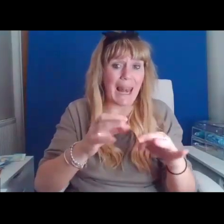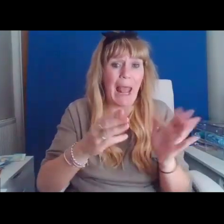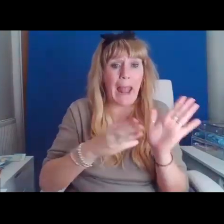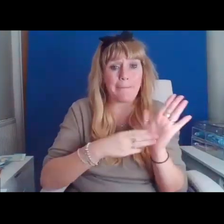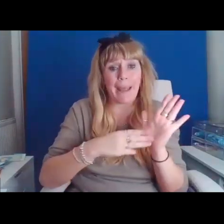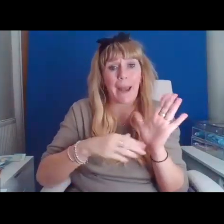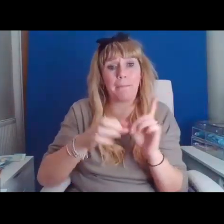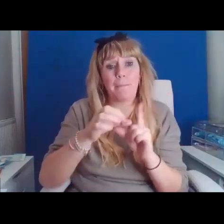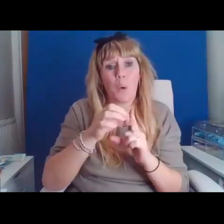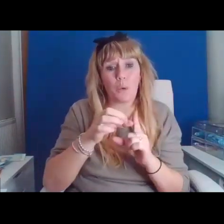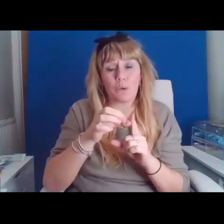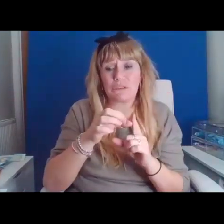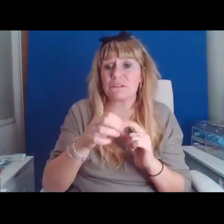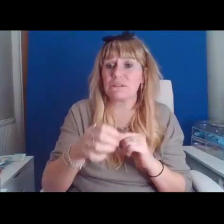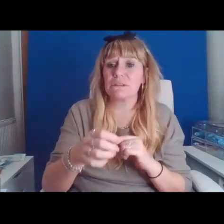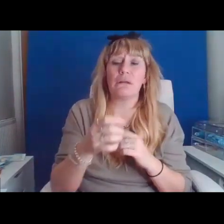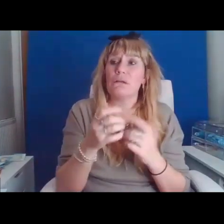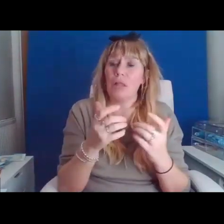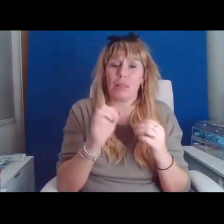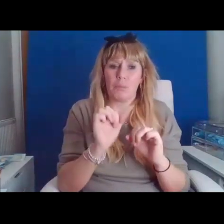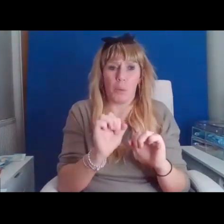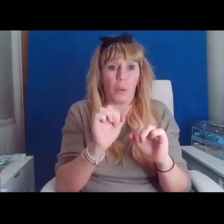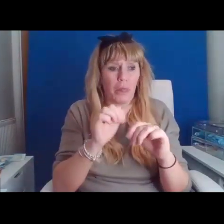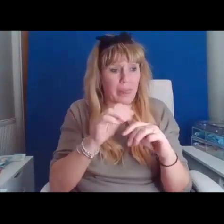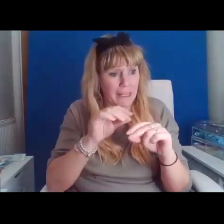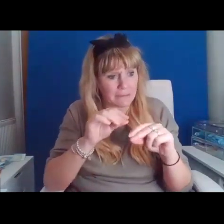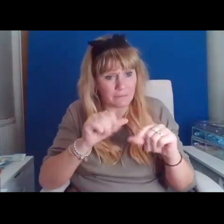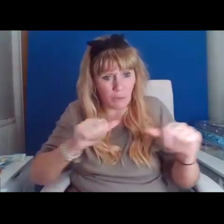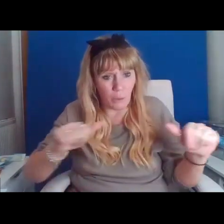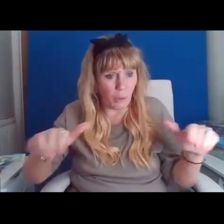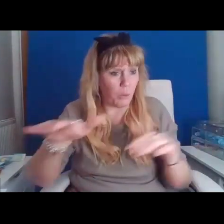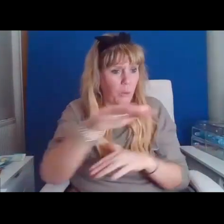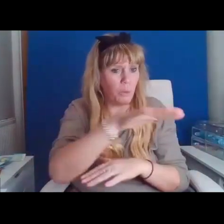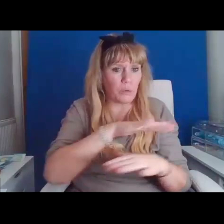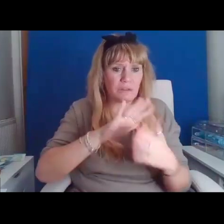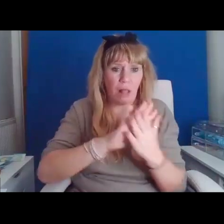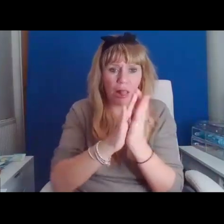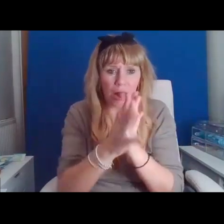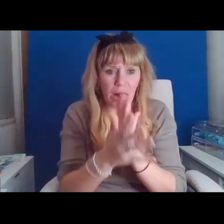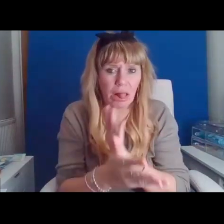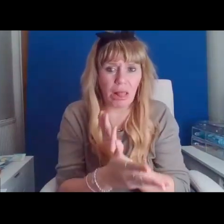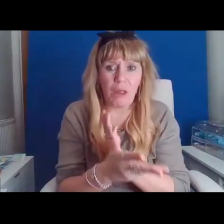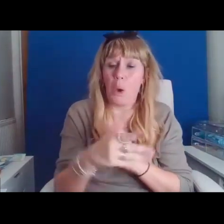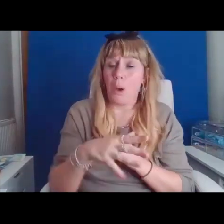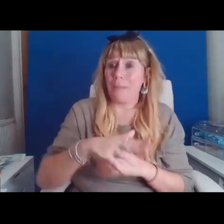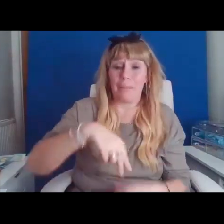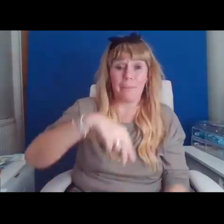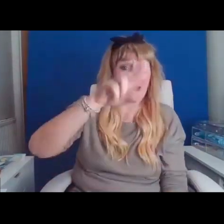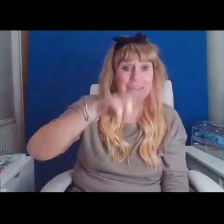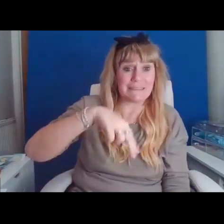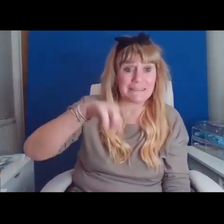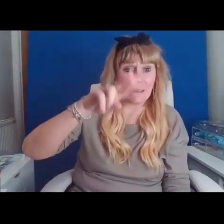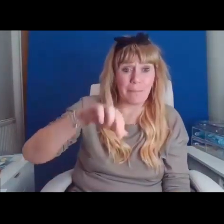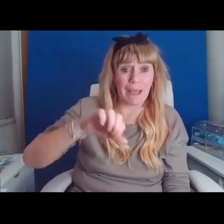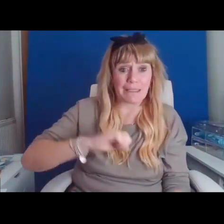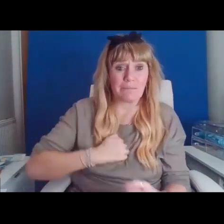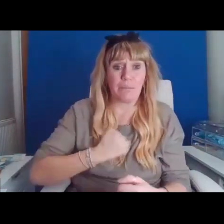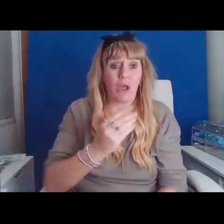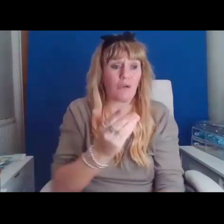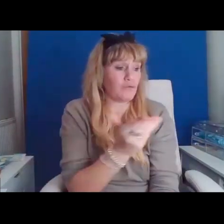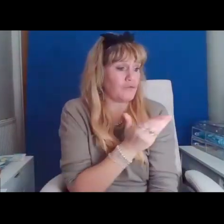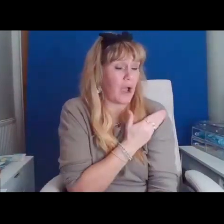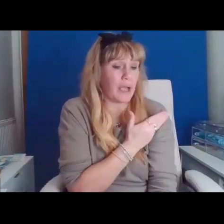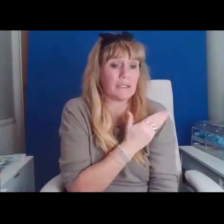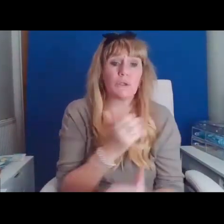polished their dinted floors. The government claret tip-exed my right to support. The